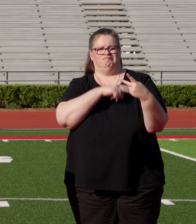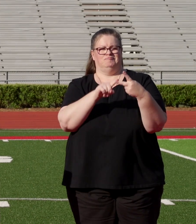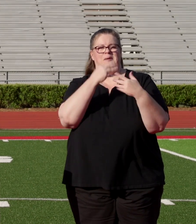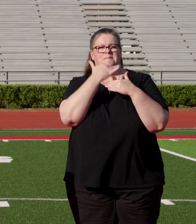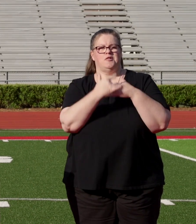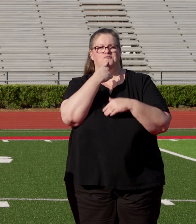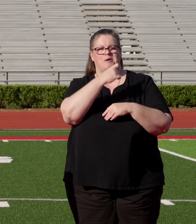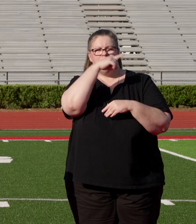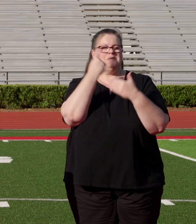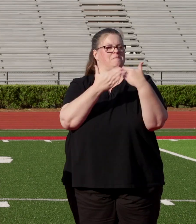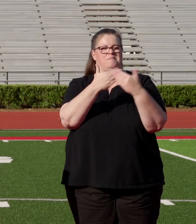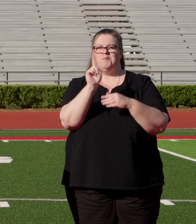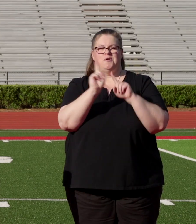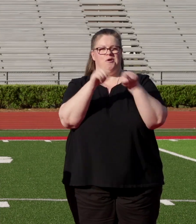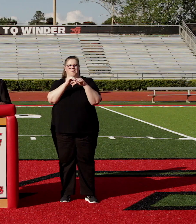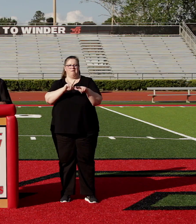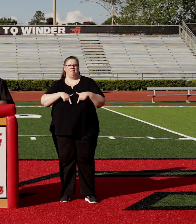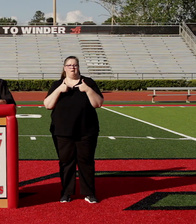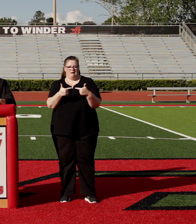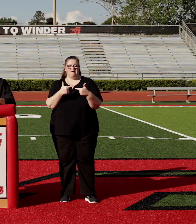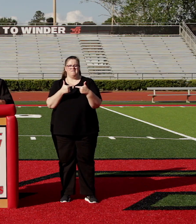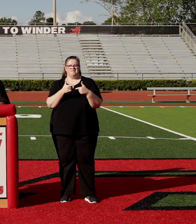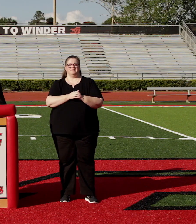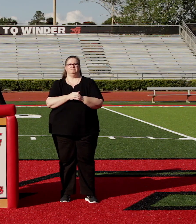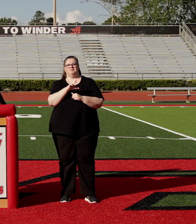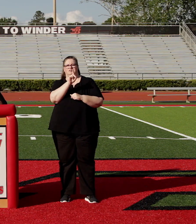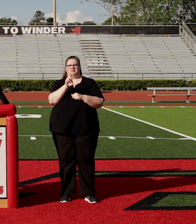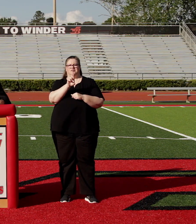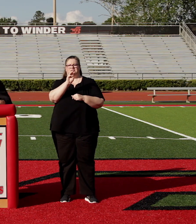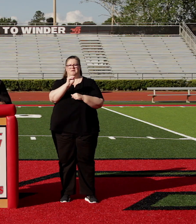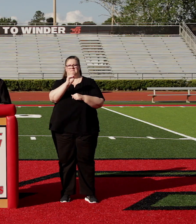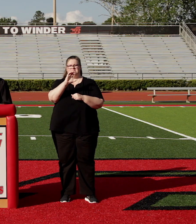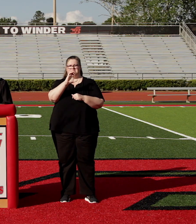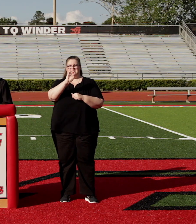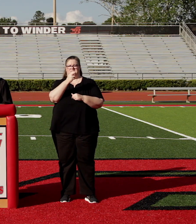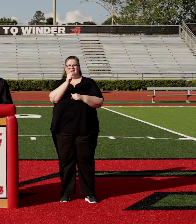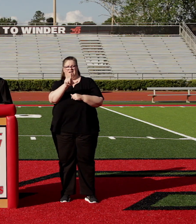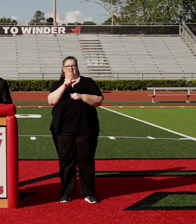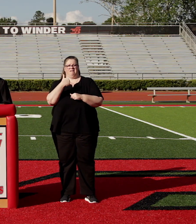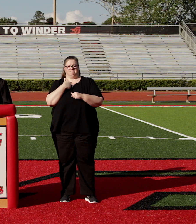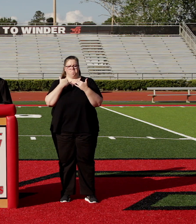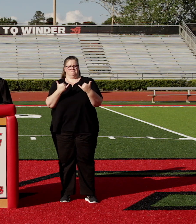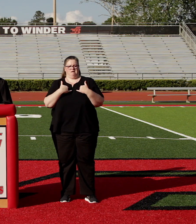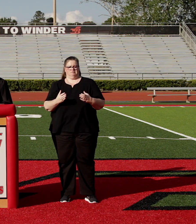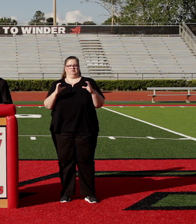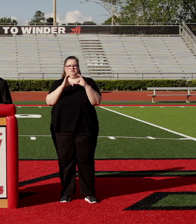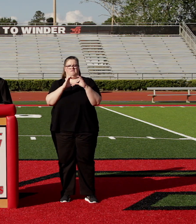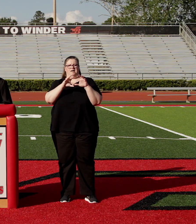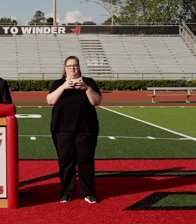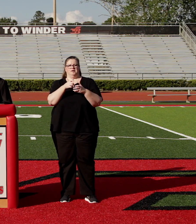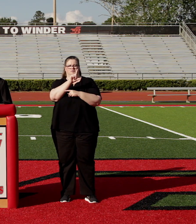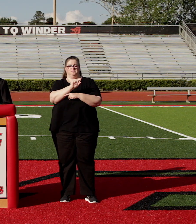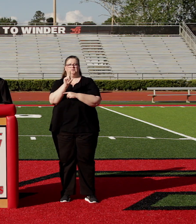bleed red and black no matter where you go in life. Dr. McMichael, with the power vested in me, I hereby certify the class of